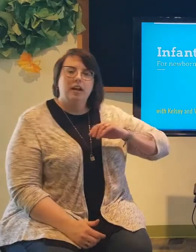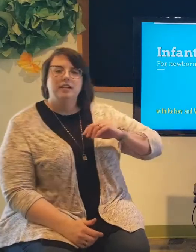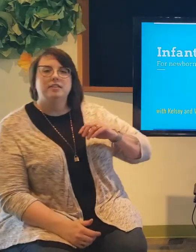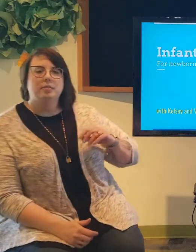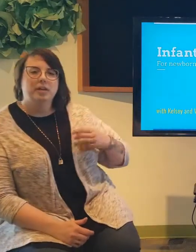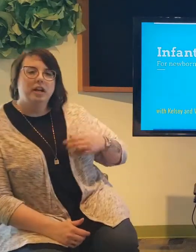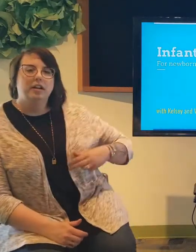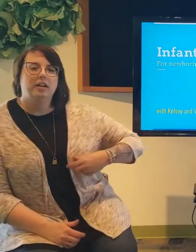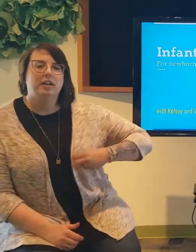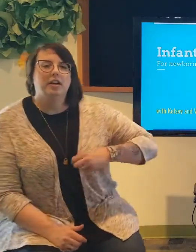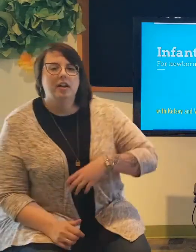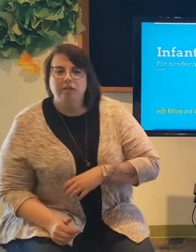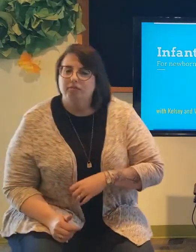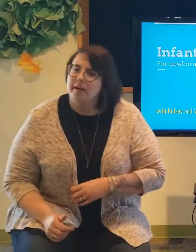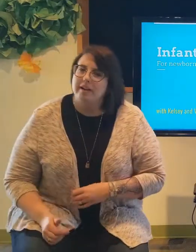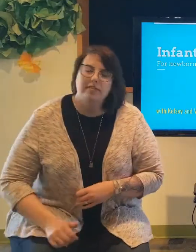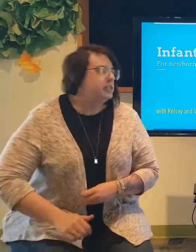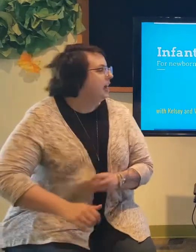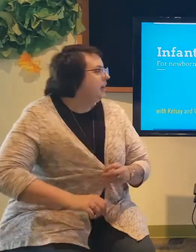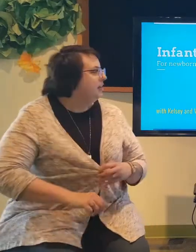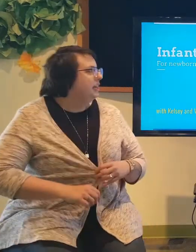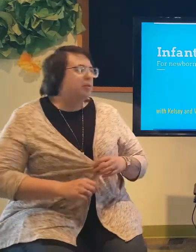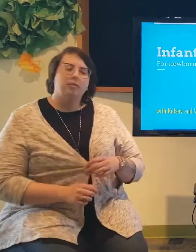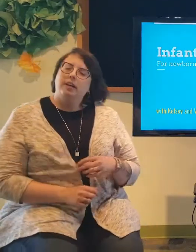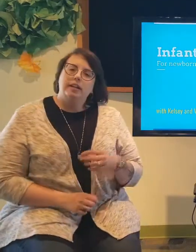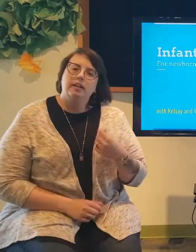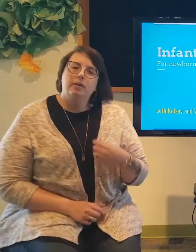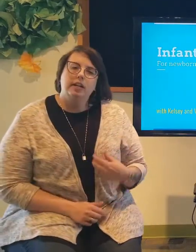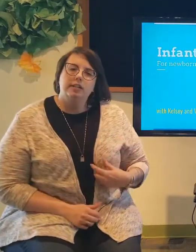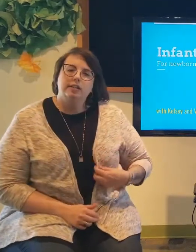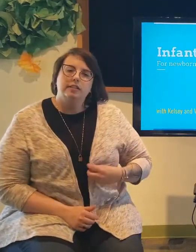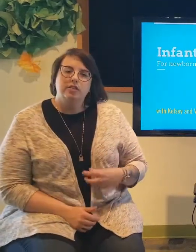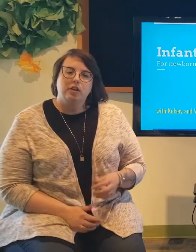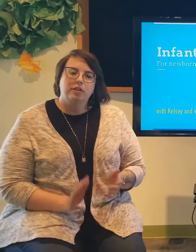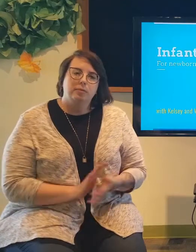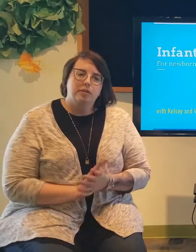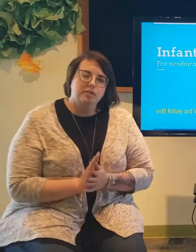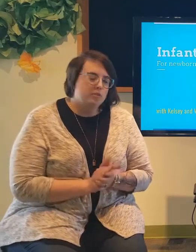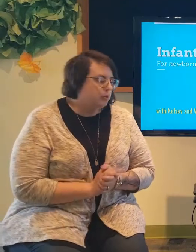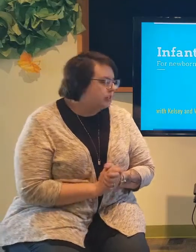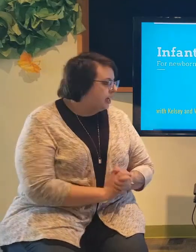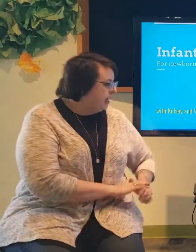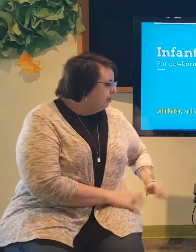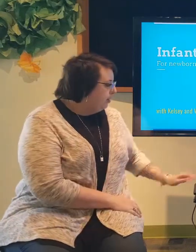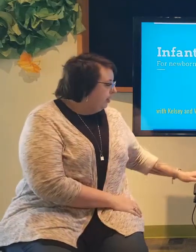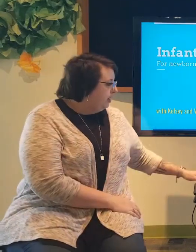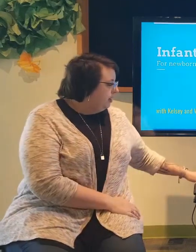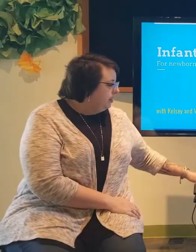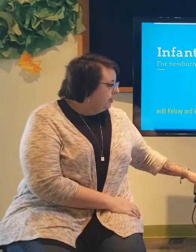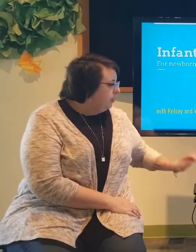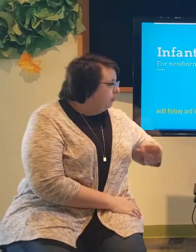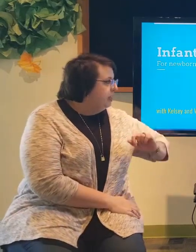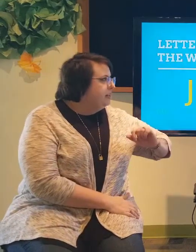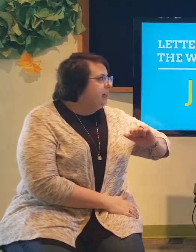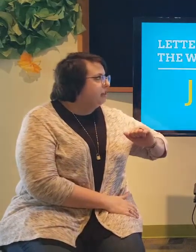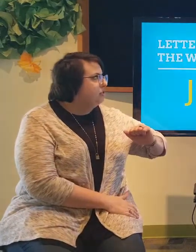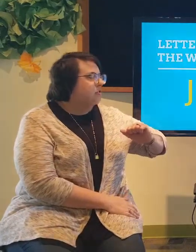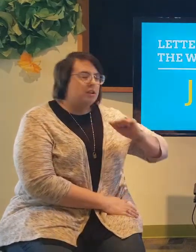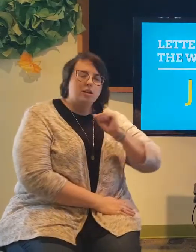So we got our graphy down. Now we're ready to go ahead and get started with our storytime. We like to start